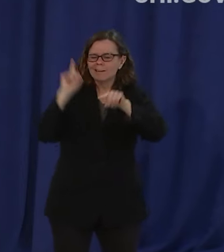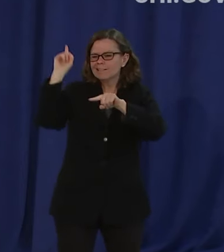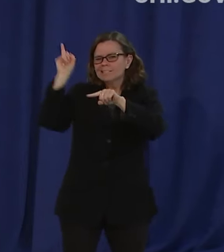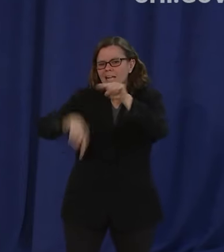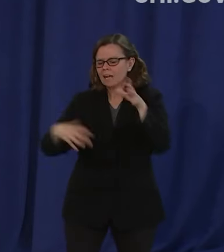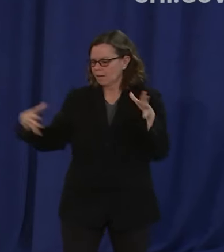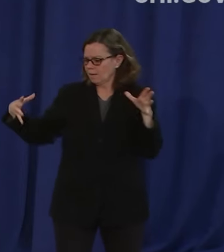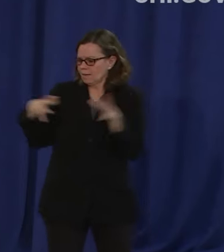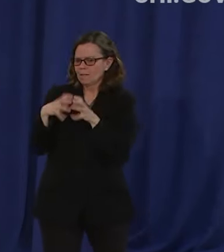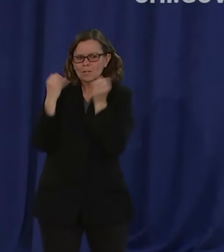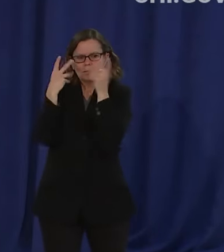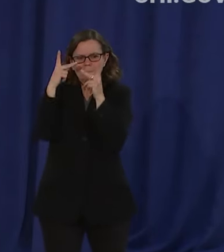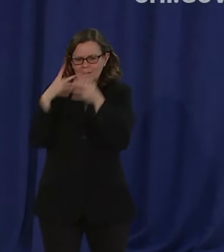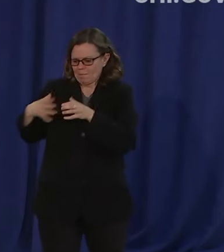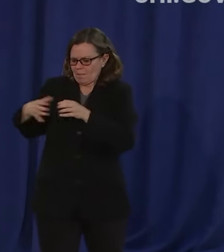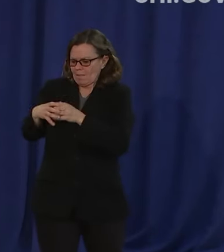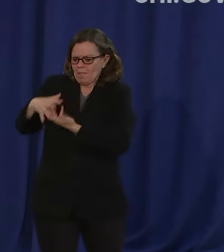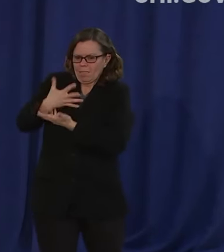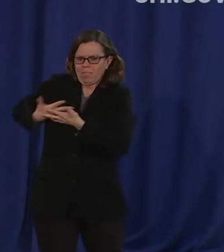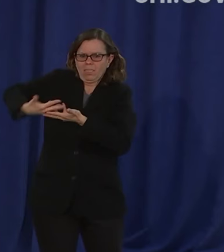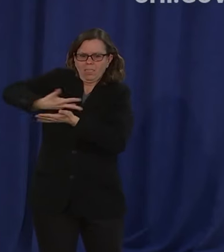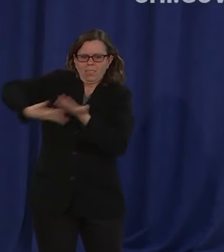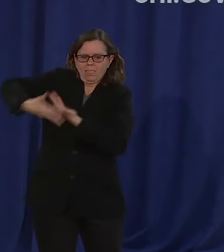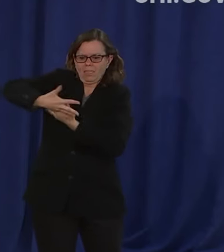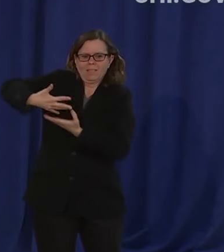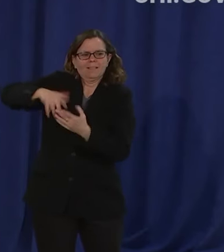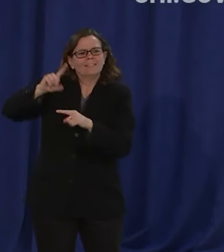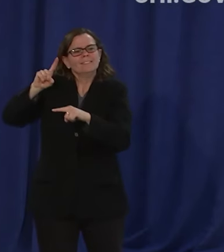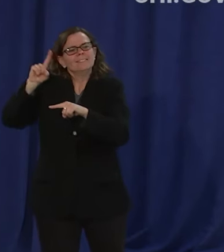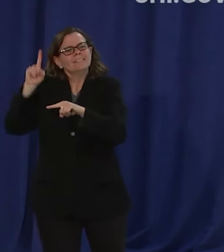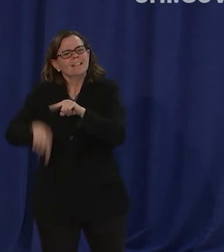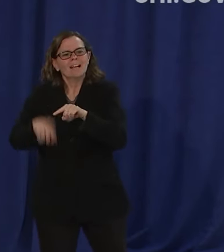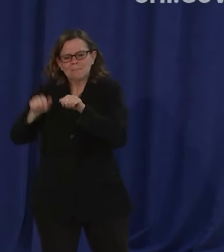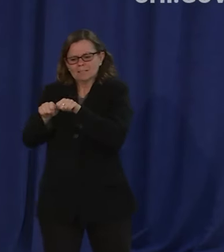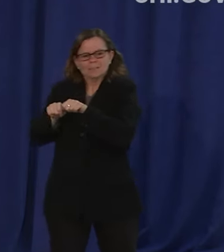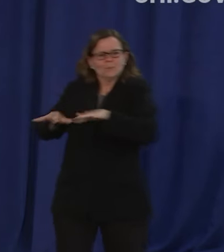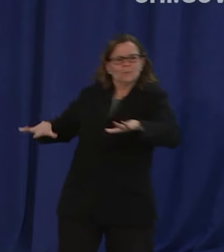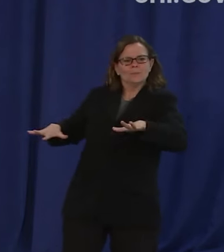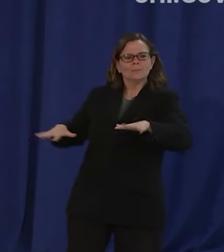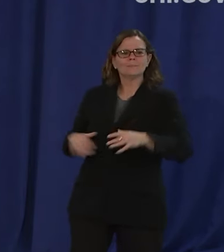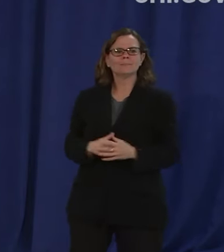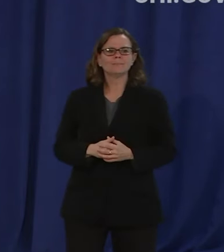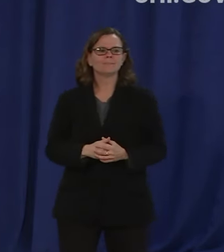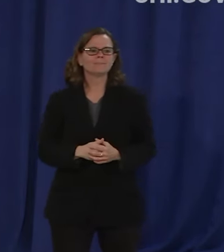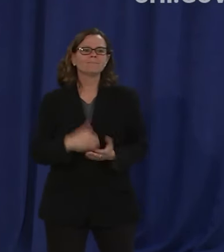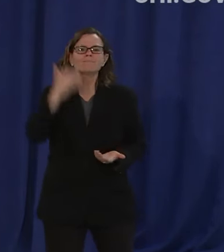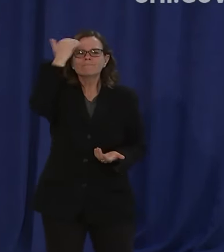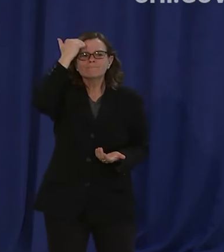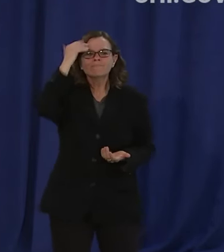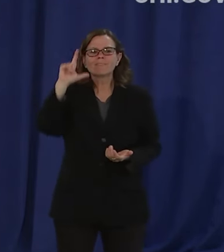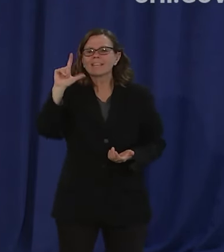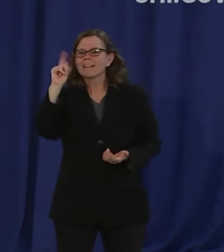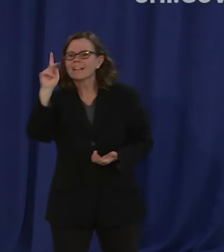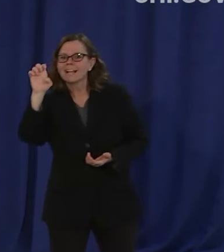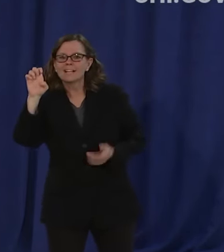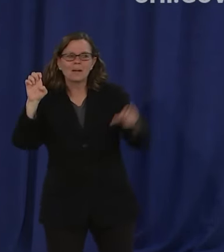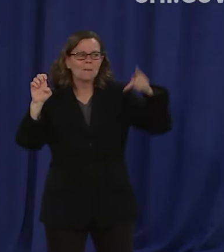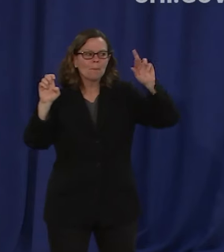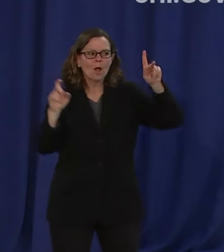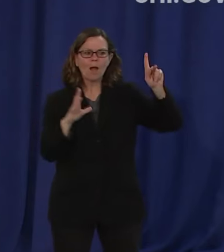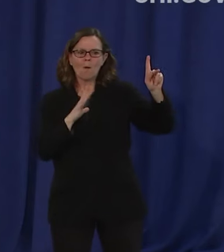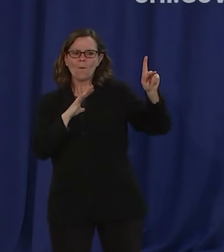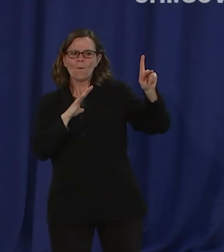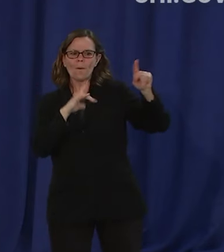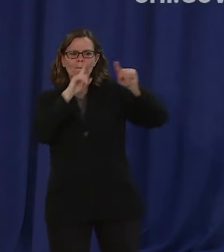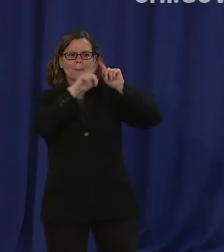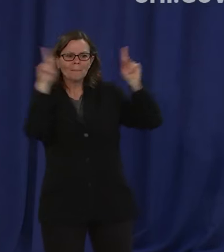city the lakefront in our parks but we cannot do it in ways that are not safe and put people at risk a follow-up to that